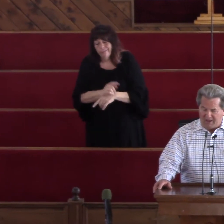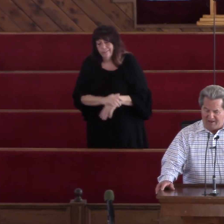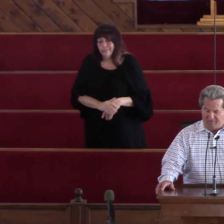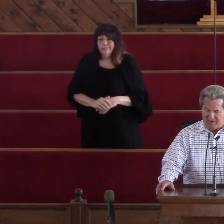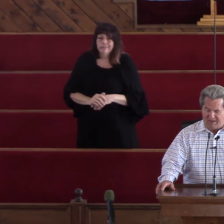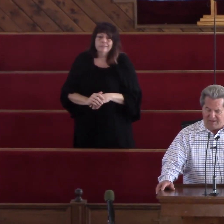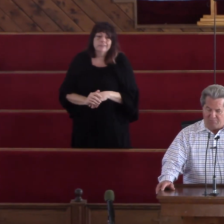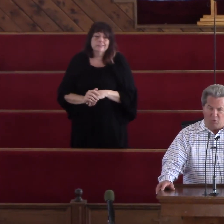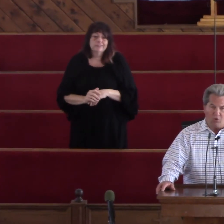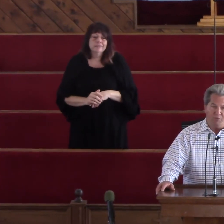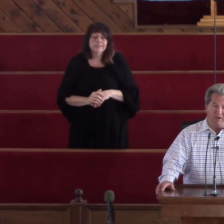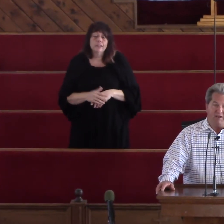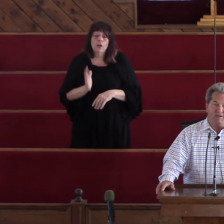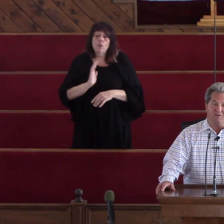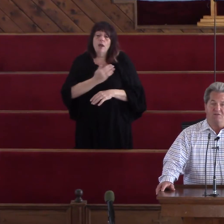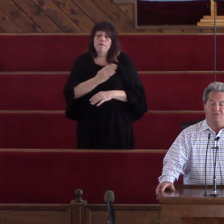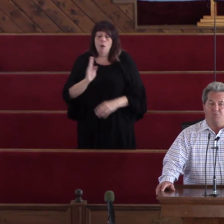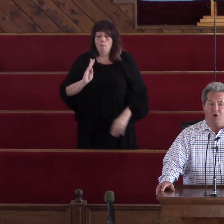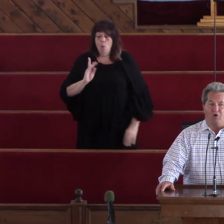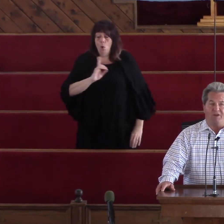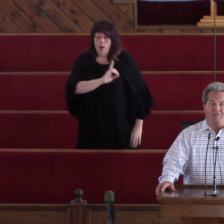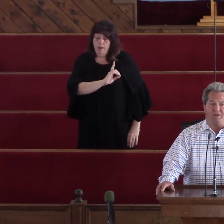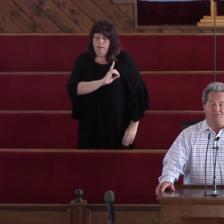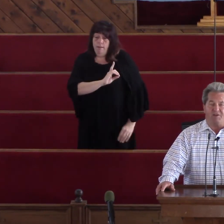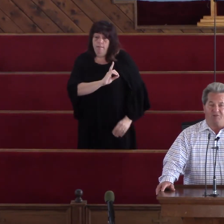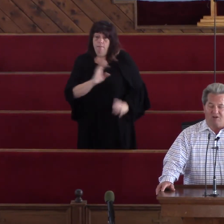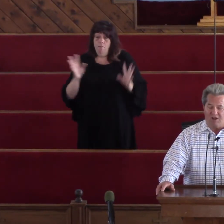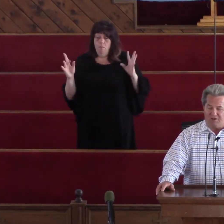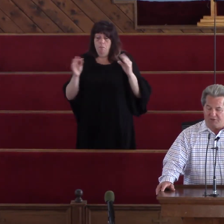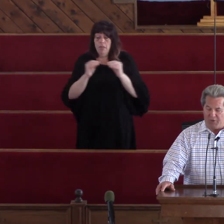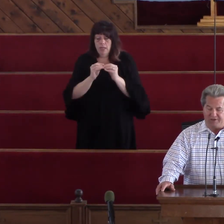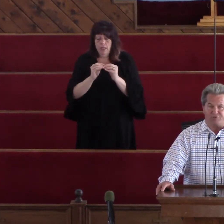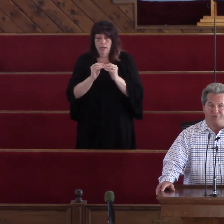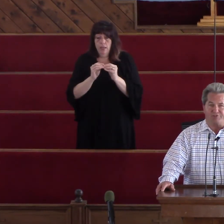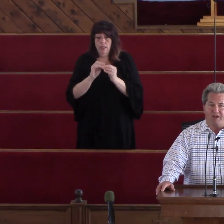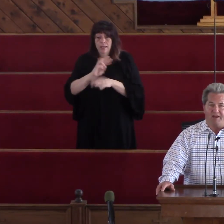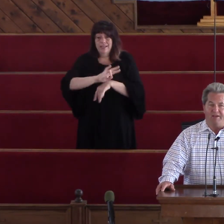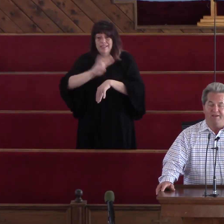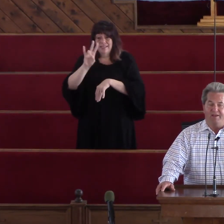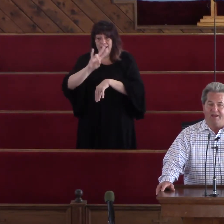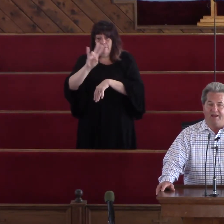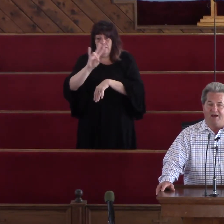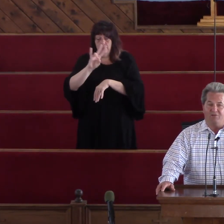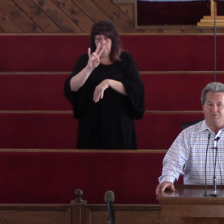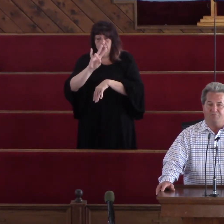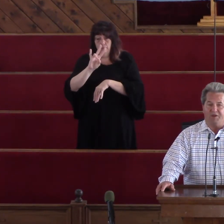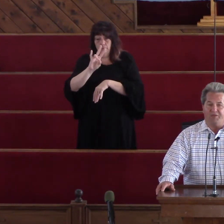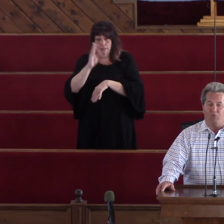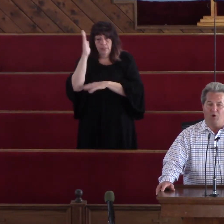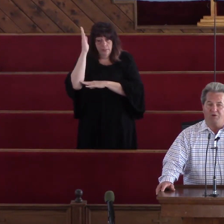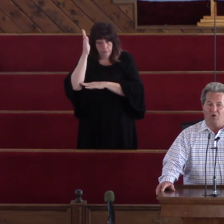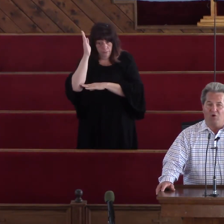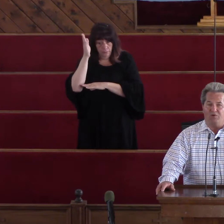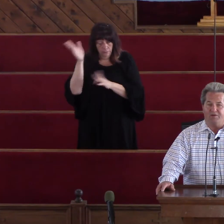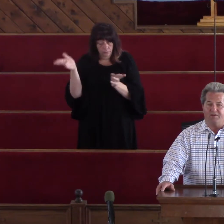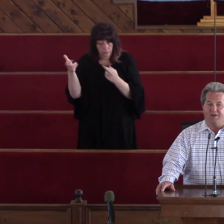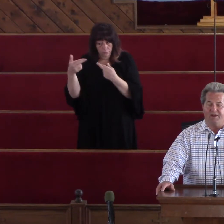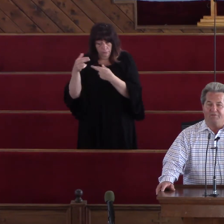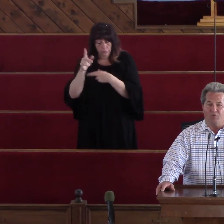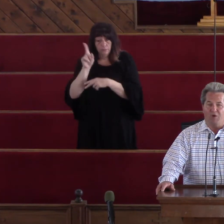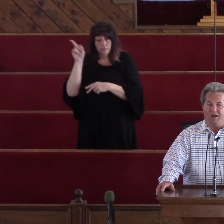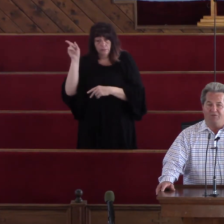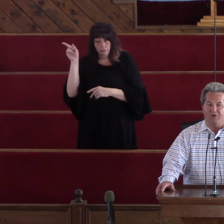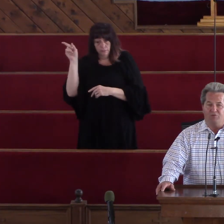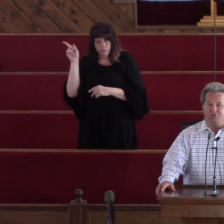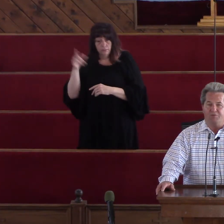We'll have a board meeting Tomorrow evening at 7 o'clock In the pastor's study And I'll make that one call And